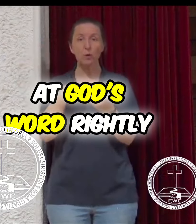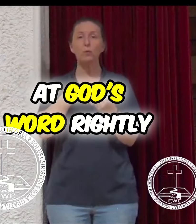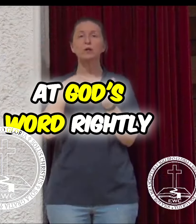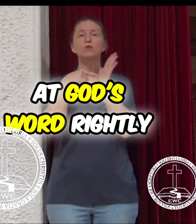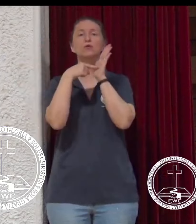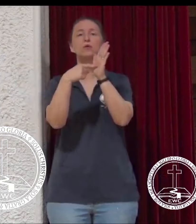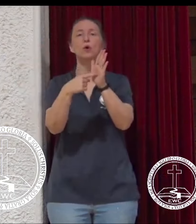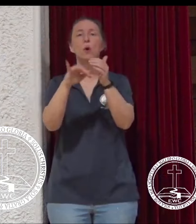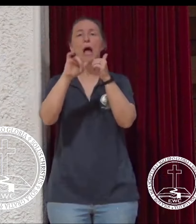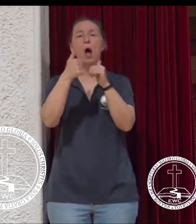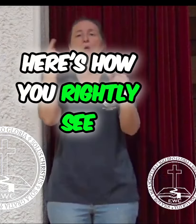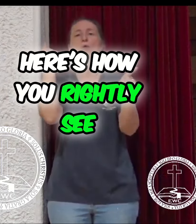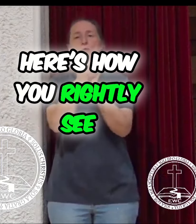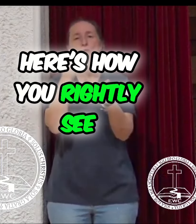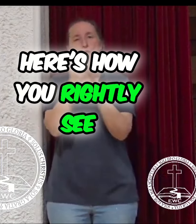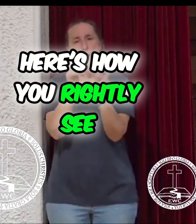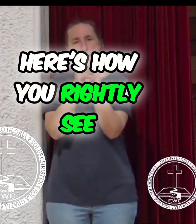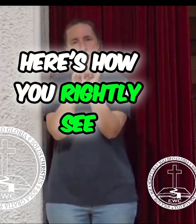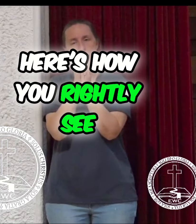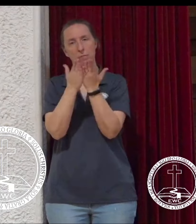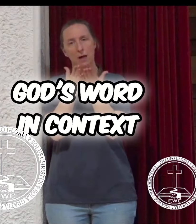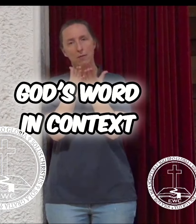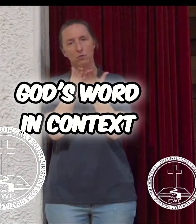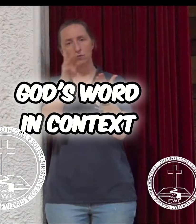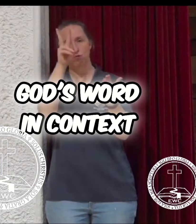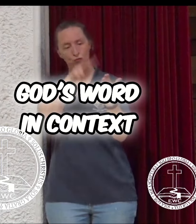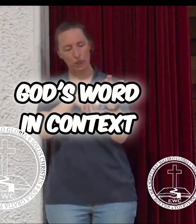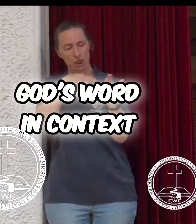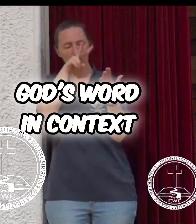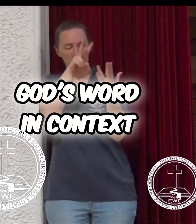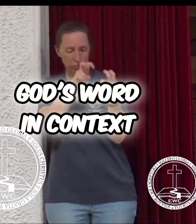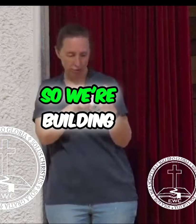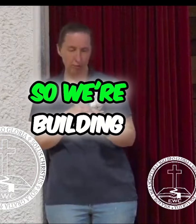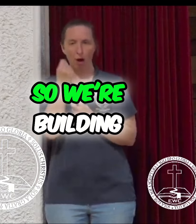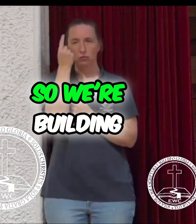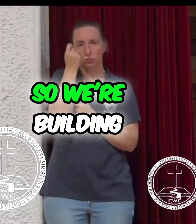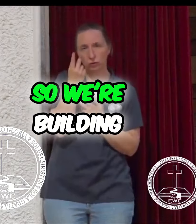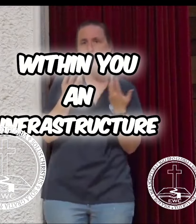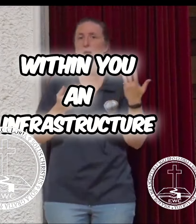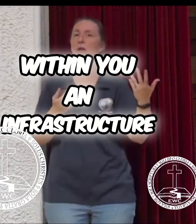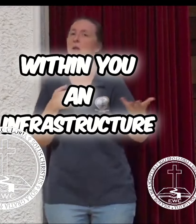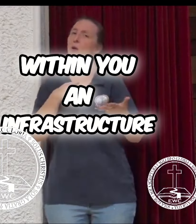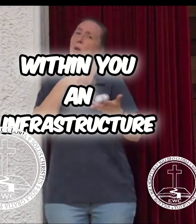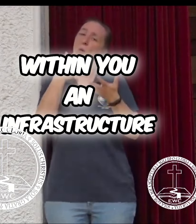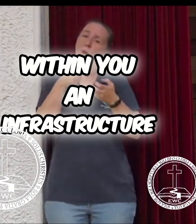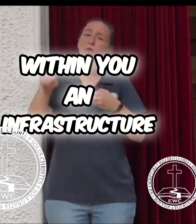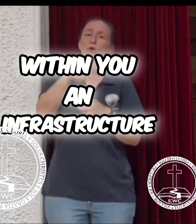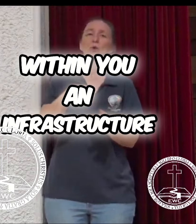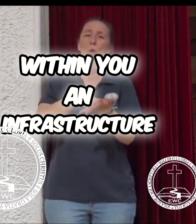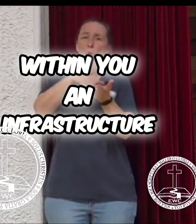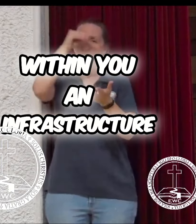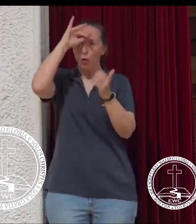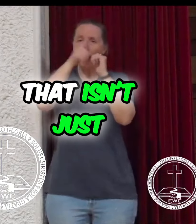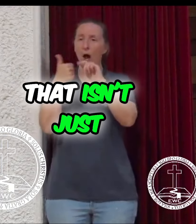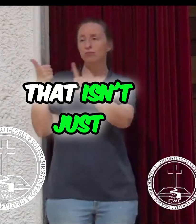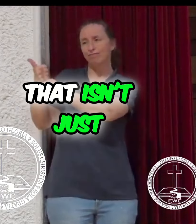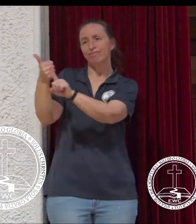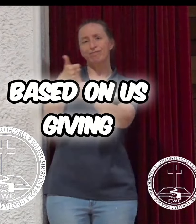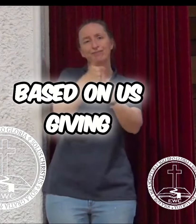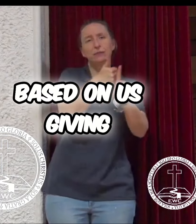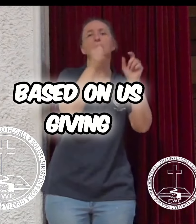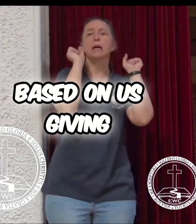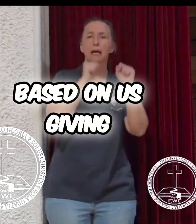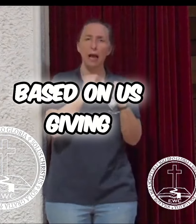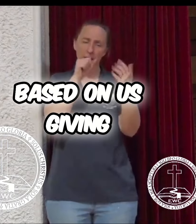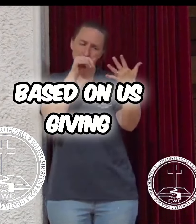word rightly. Here's how you rightly see God's word in context. So we're building within you an infrastructure that isn't